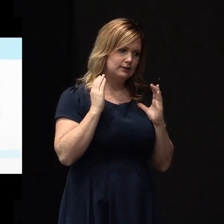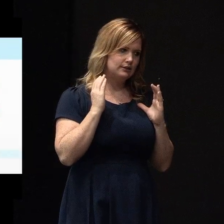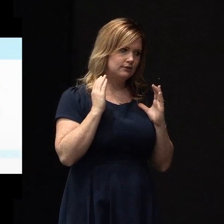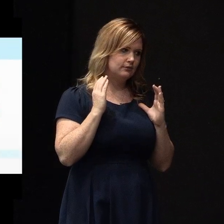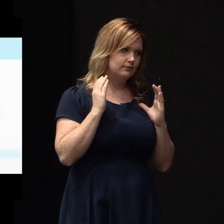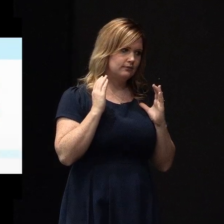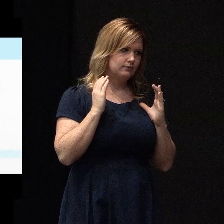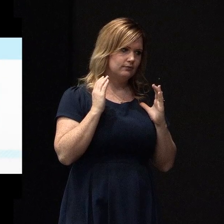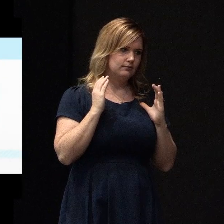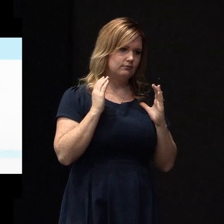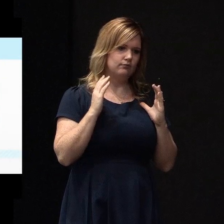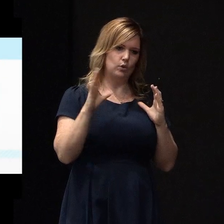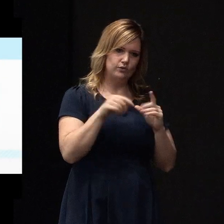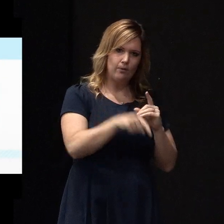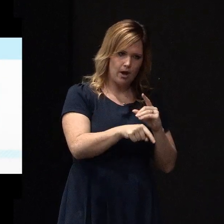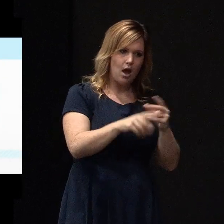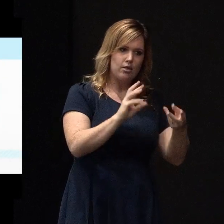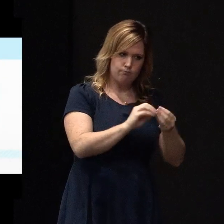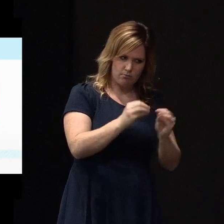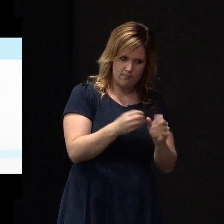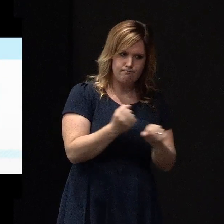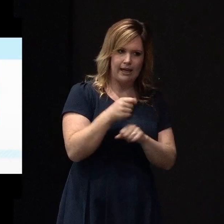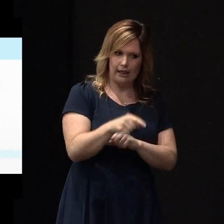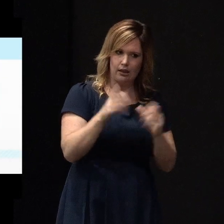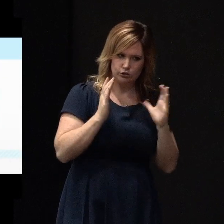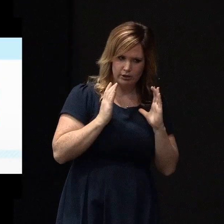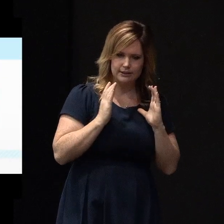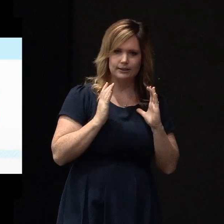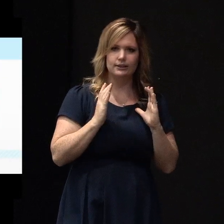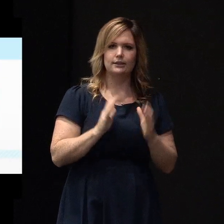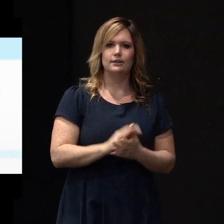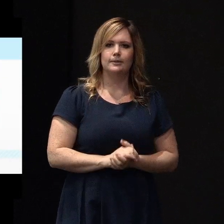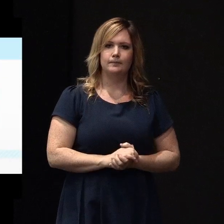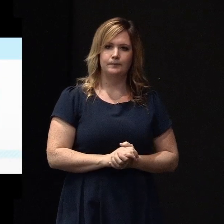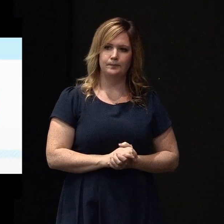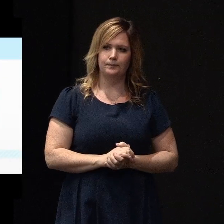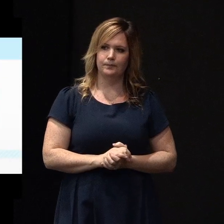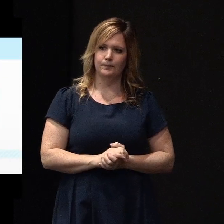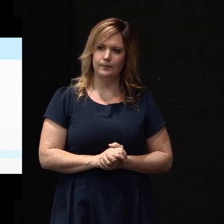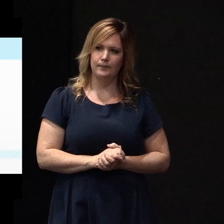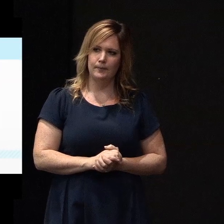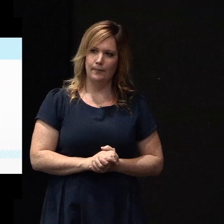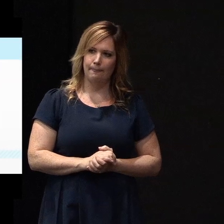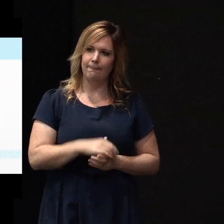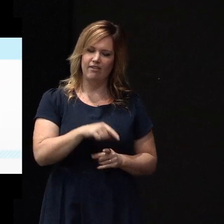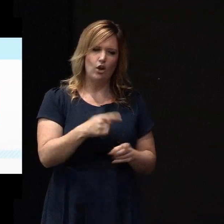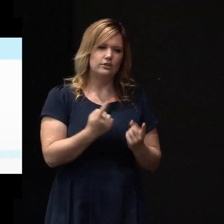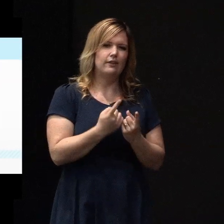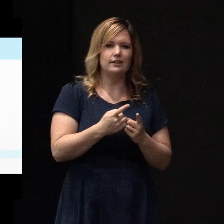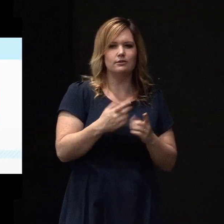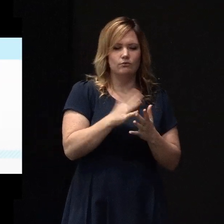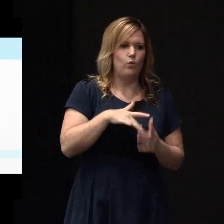one hand, the nature of the problems causing the stress. And they are going to be the things we feel worst about,